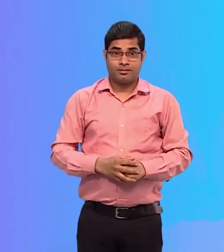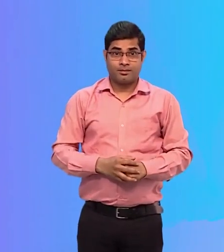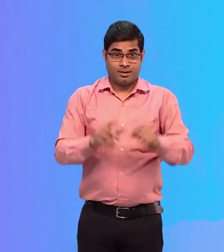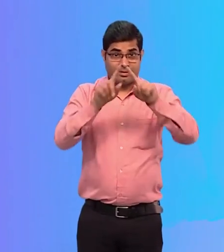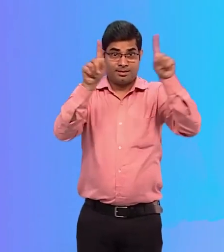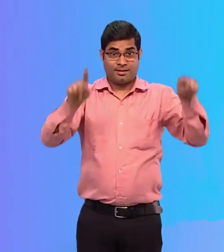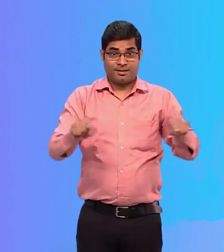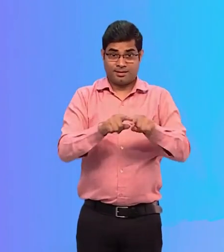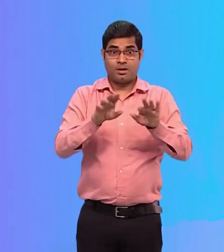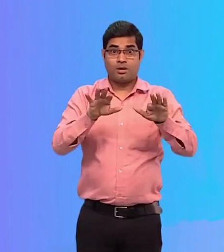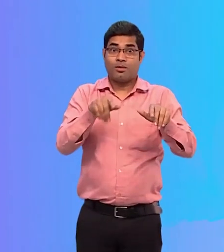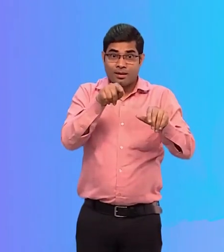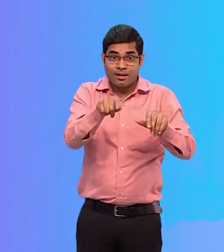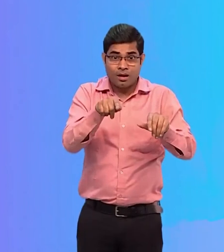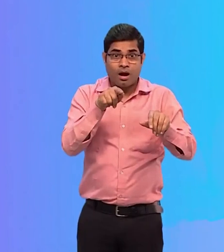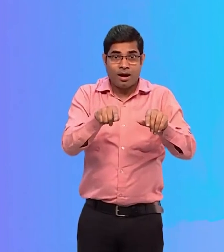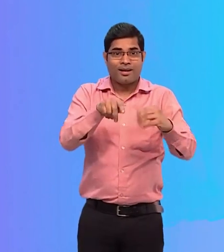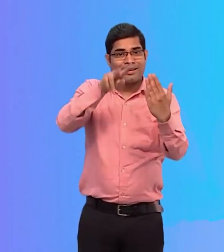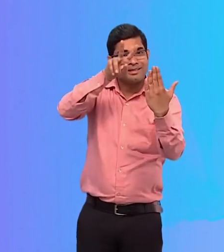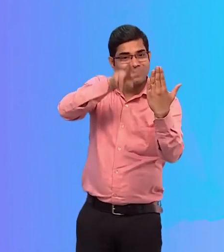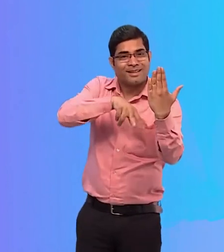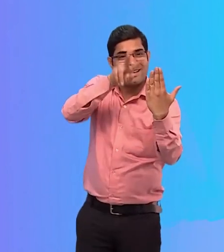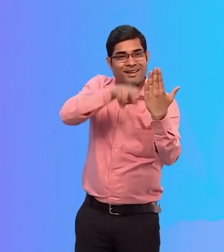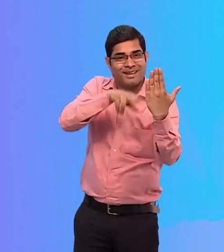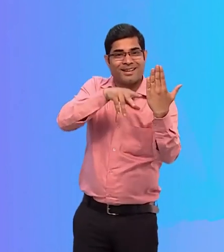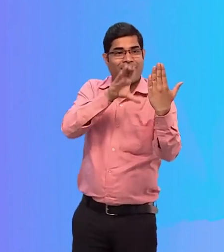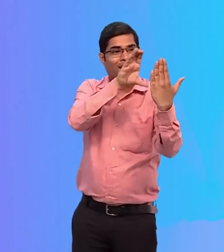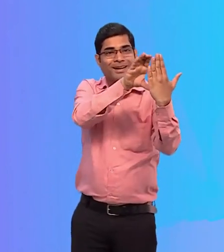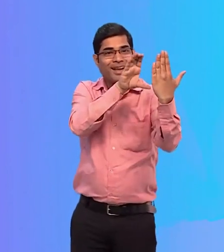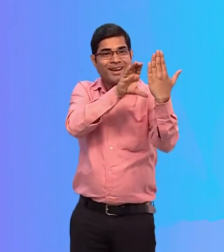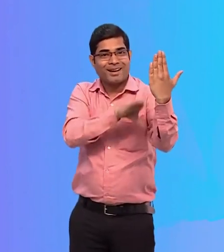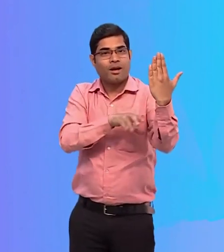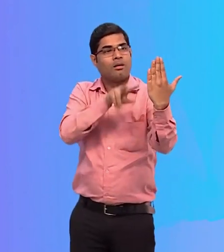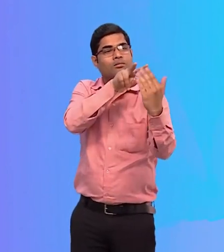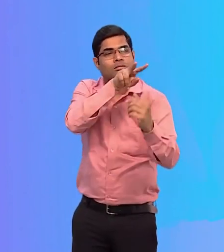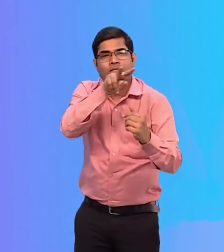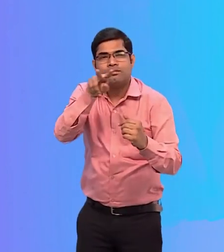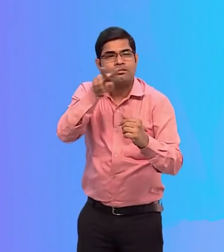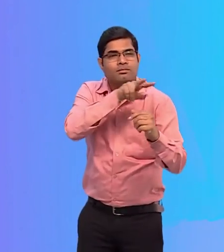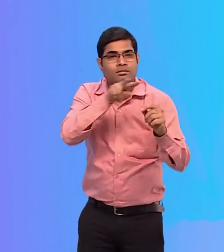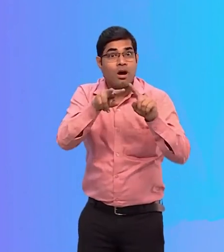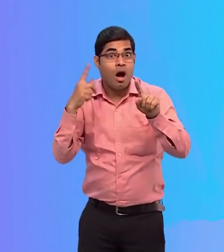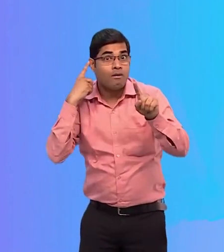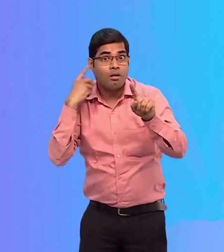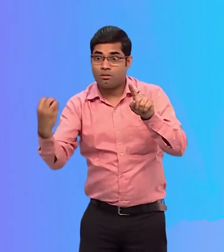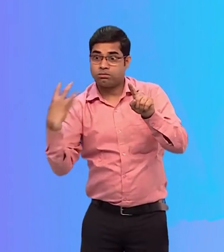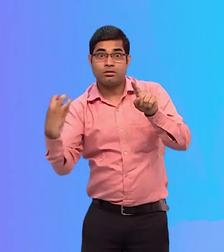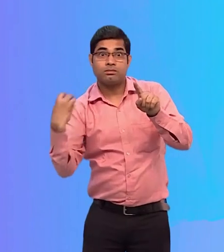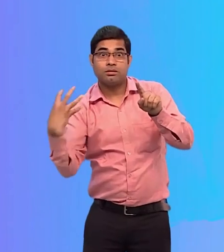Screen reader denoted by the text on the screen being read and the voice coming out of the